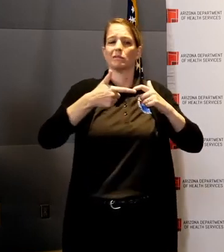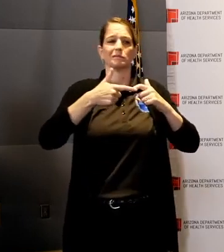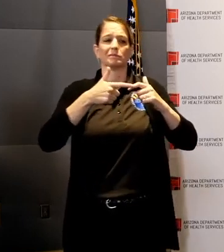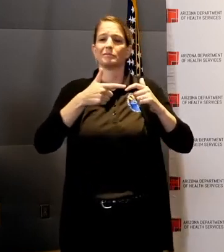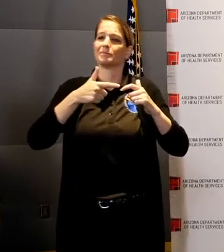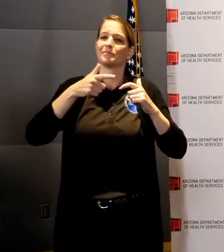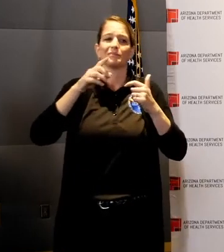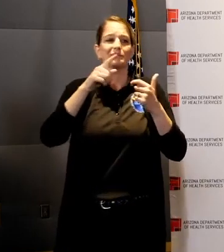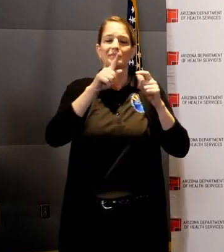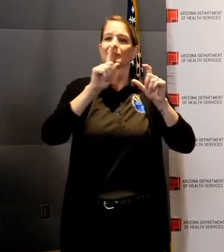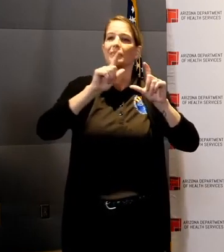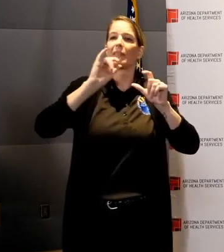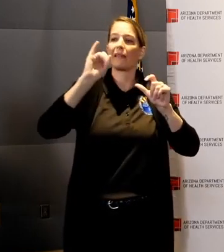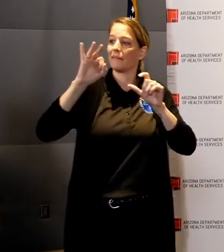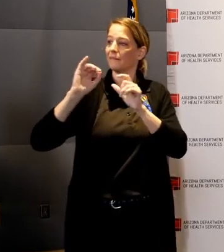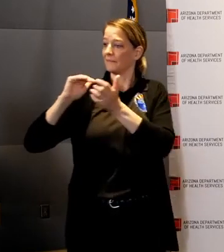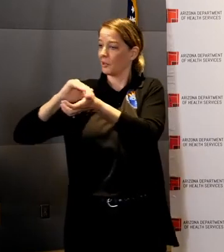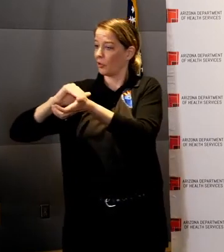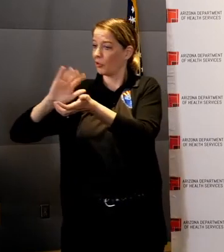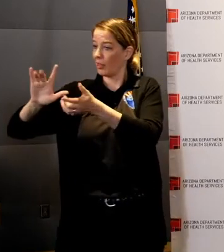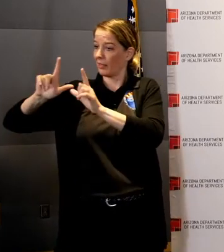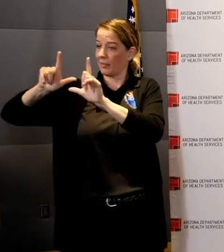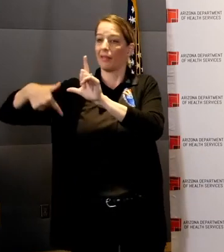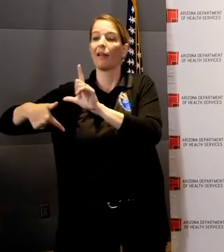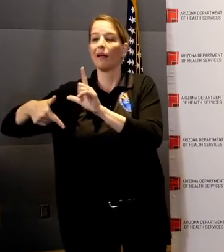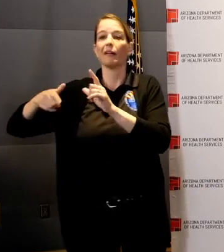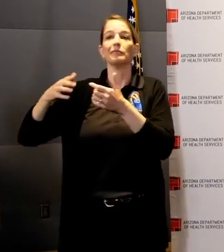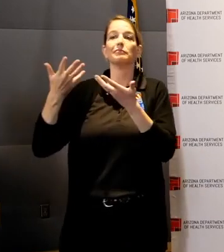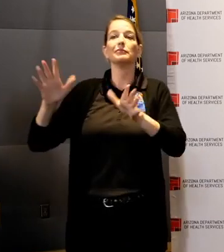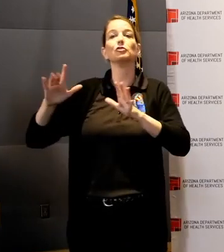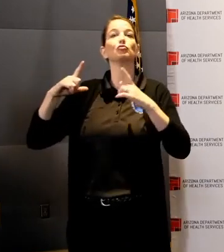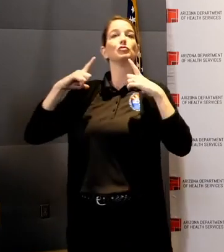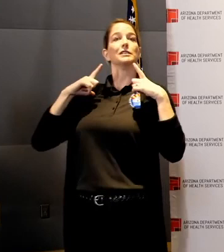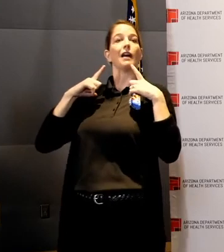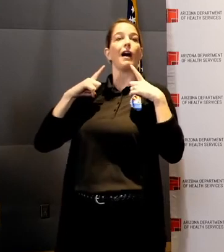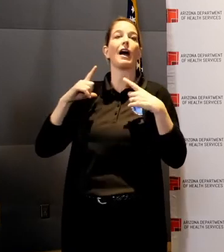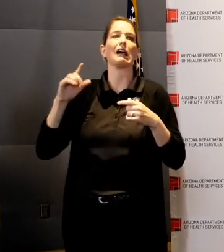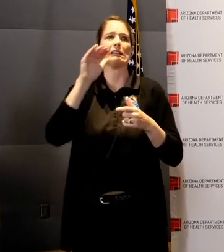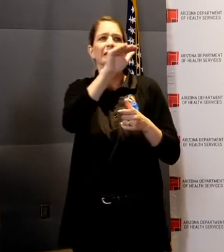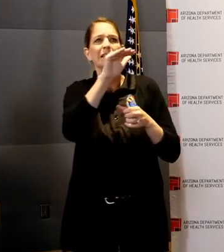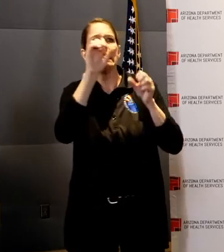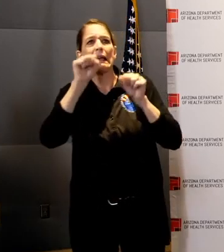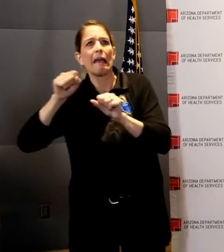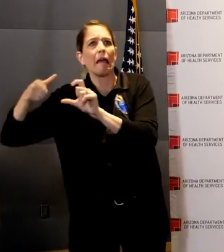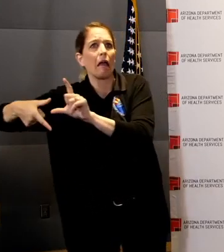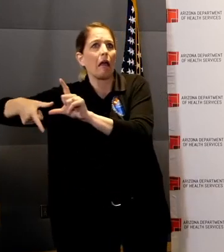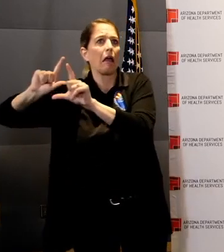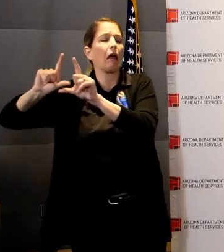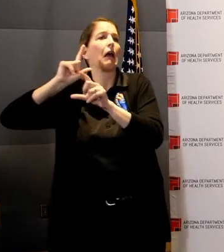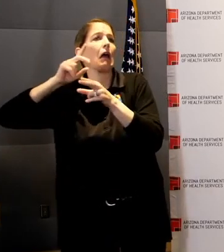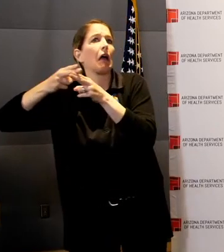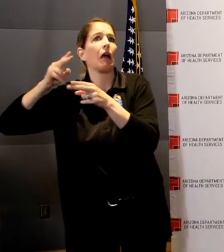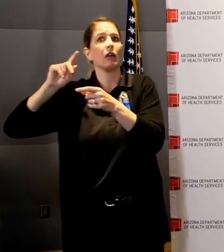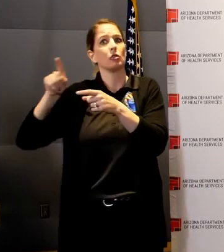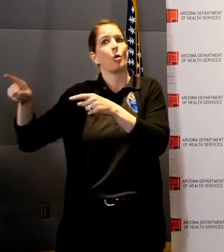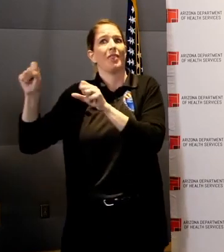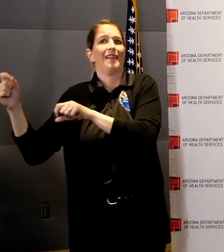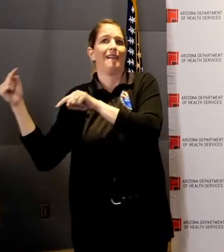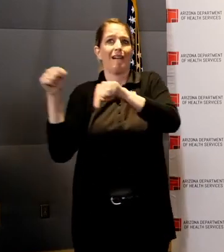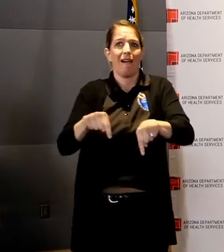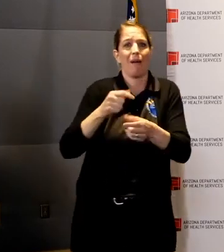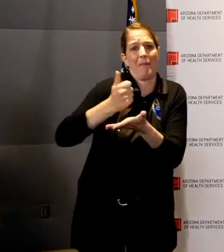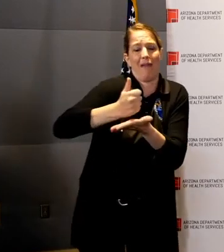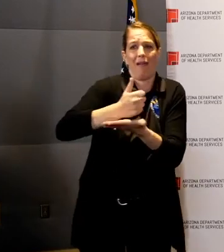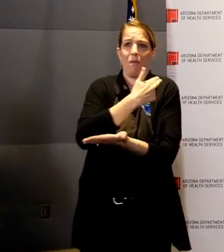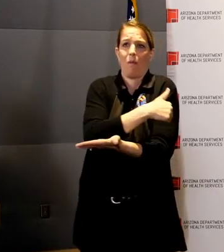relicensed. This will help us build capacity in telemedicine to reduce our exposures in hospitals and healthcare facilities.